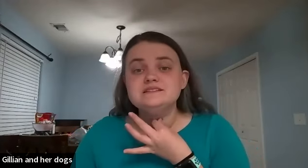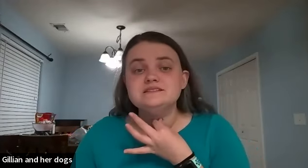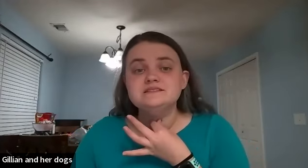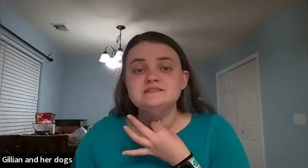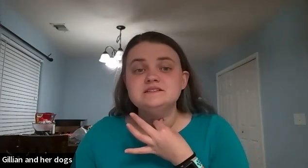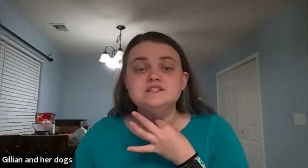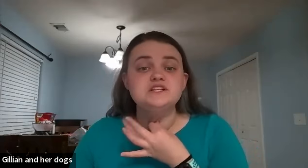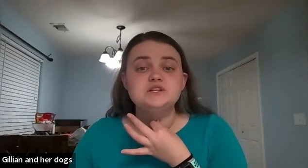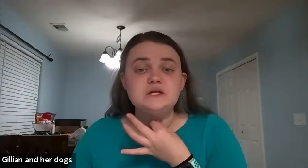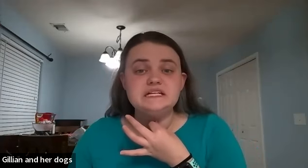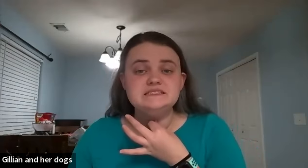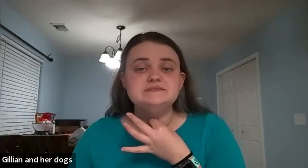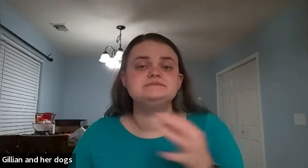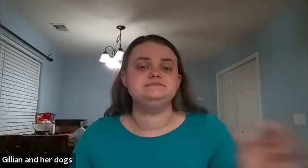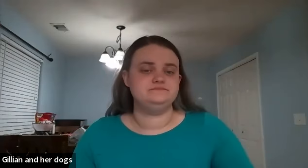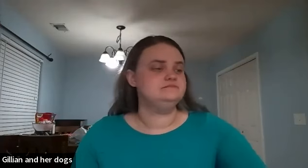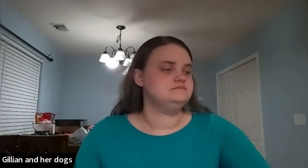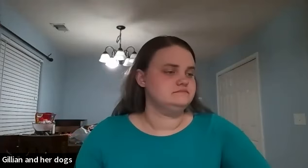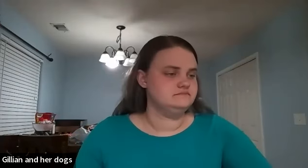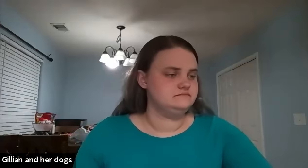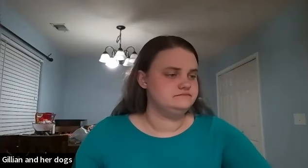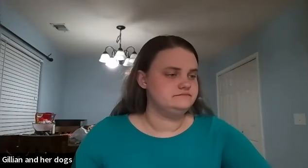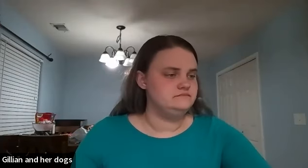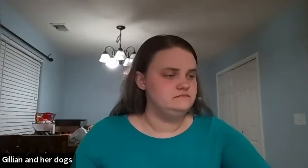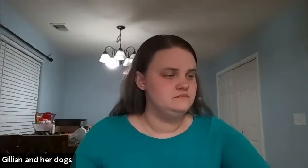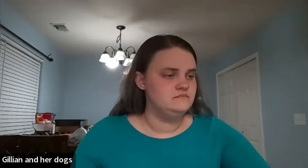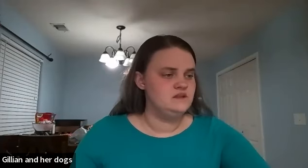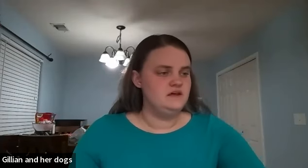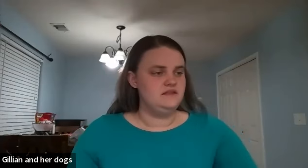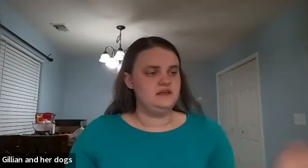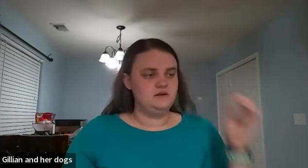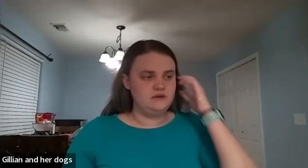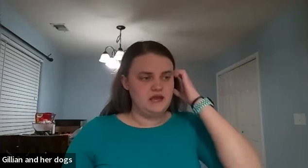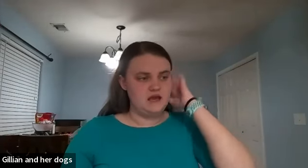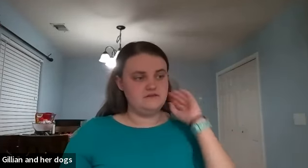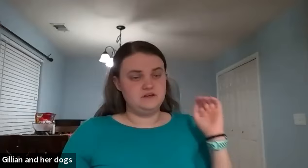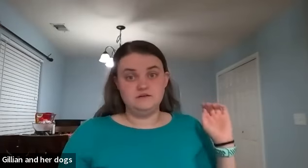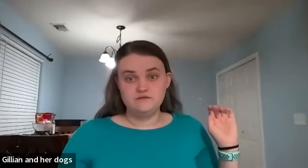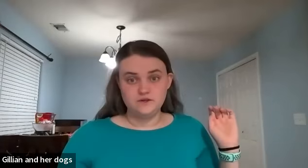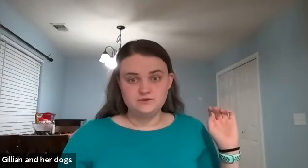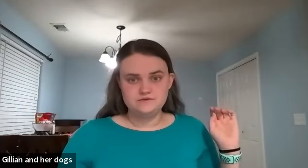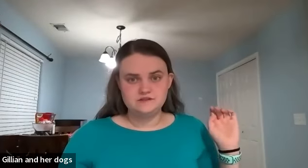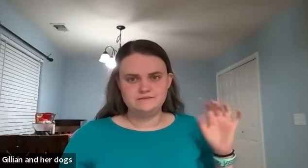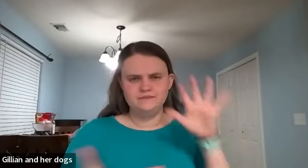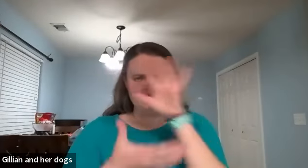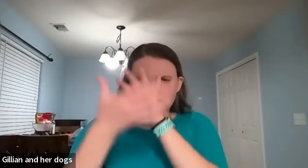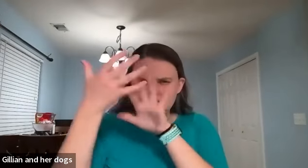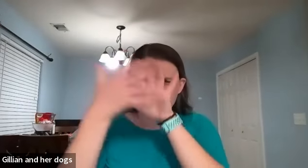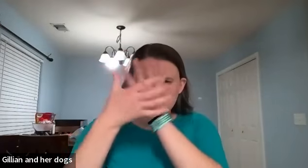curious mm-hmm then we have confused confused